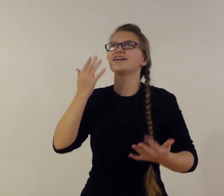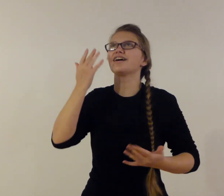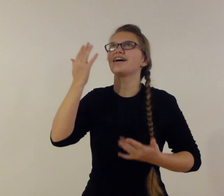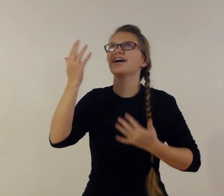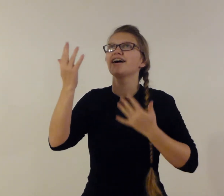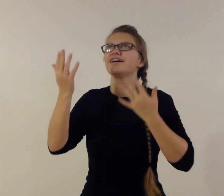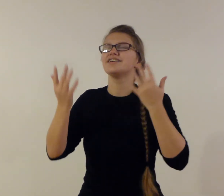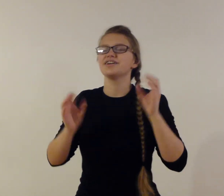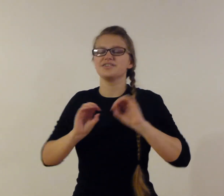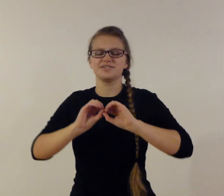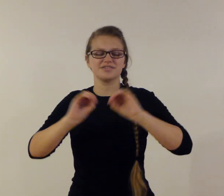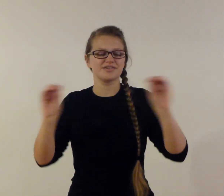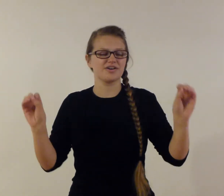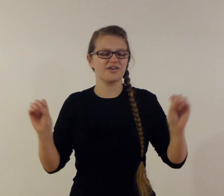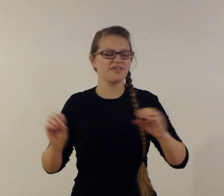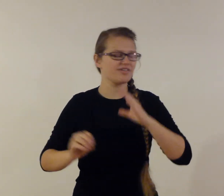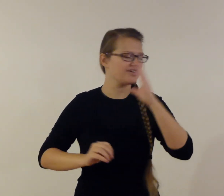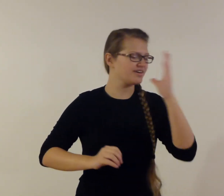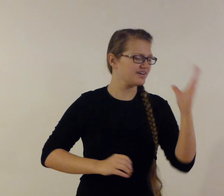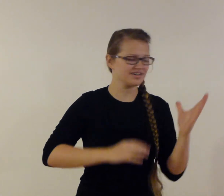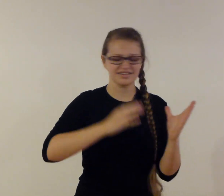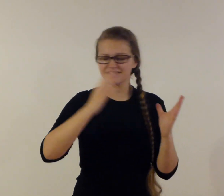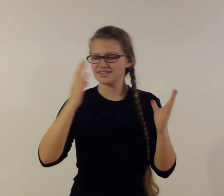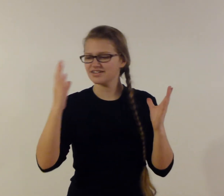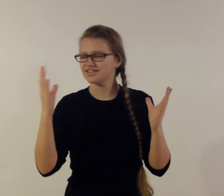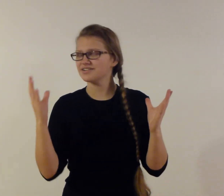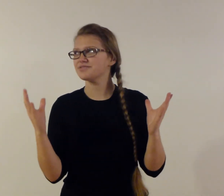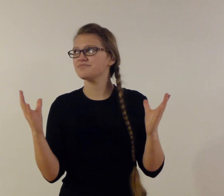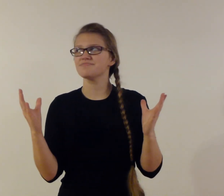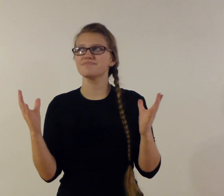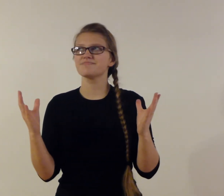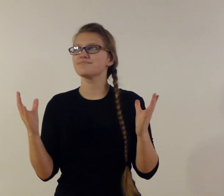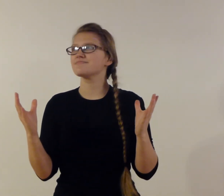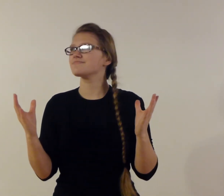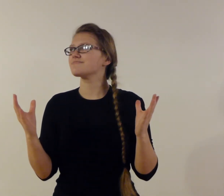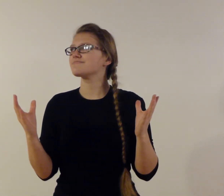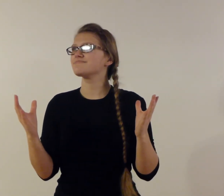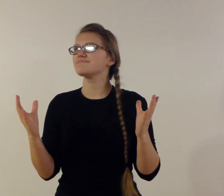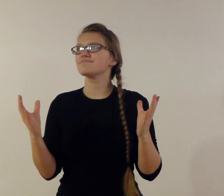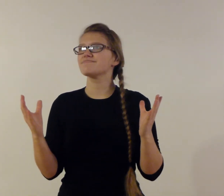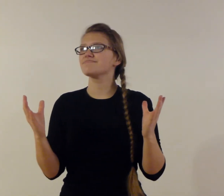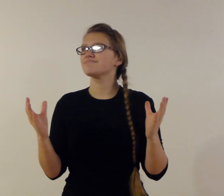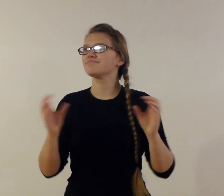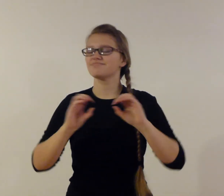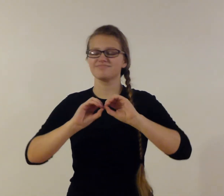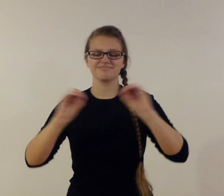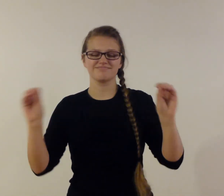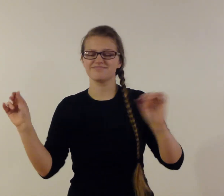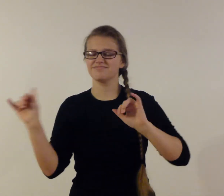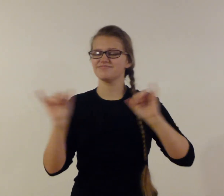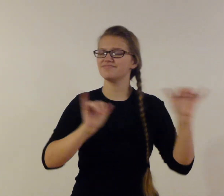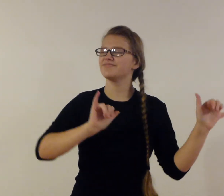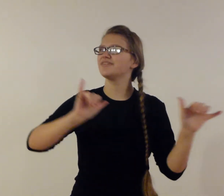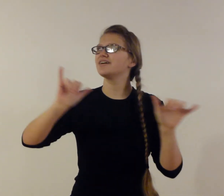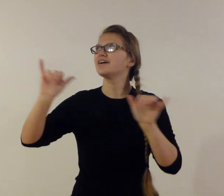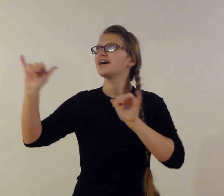rise There's no one like you None like